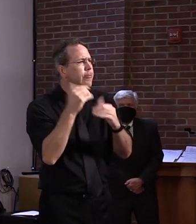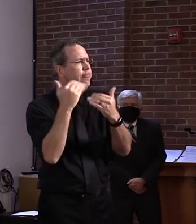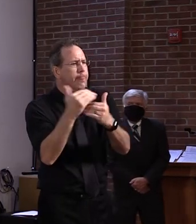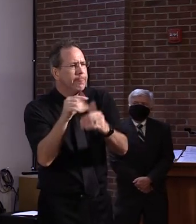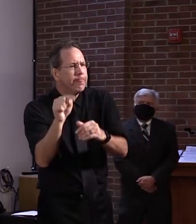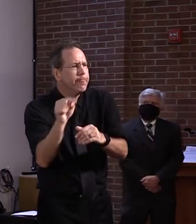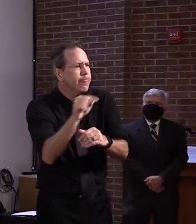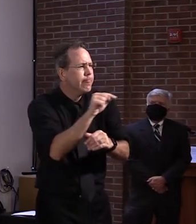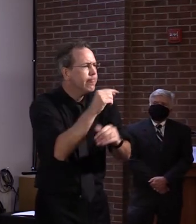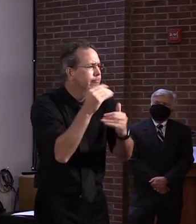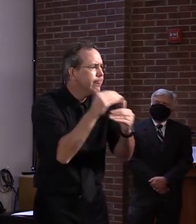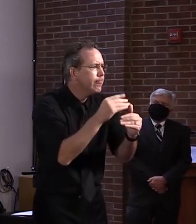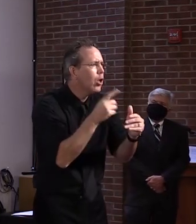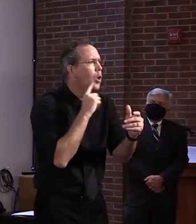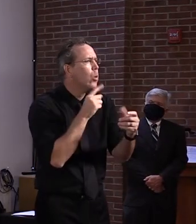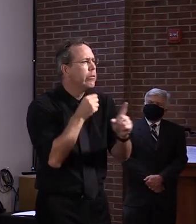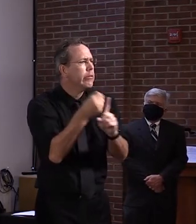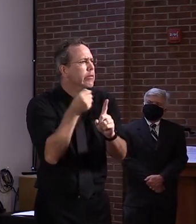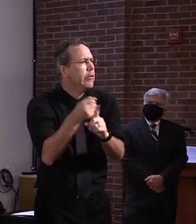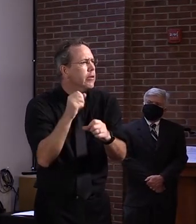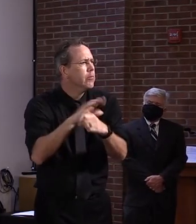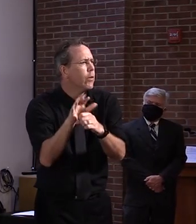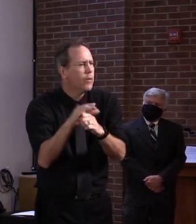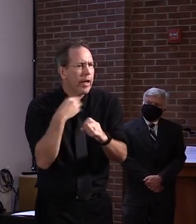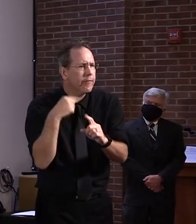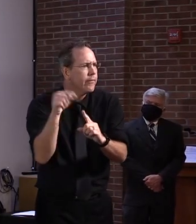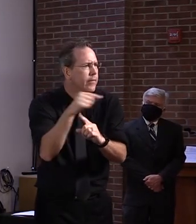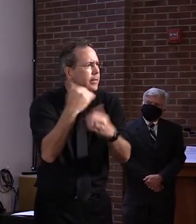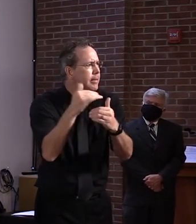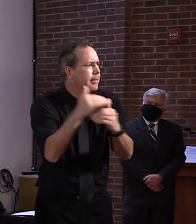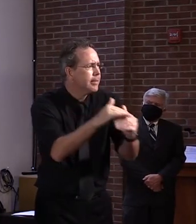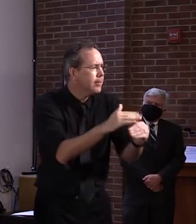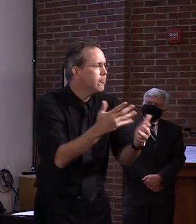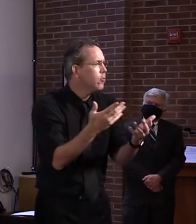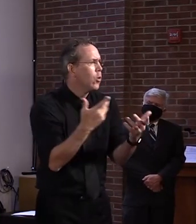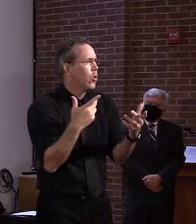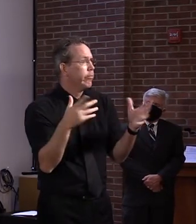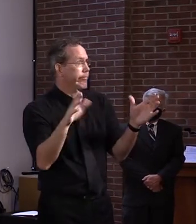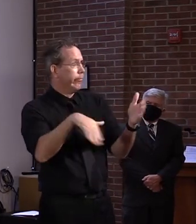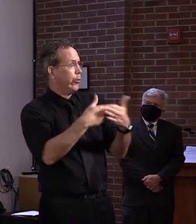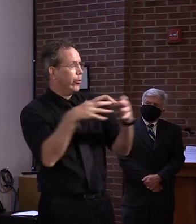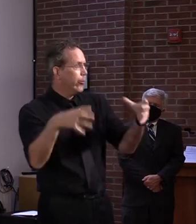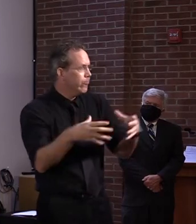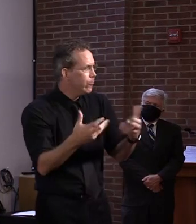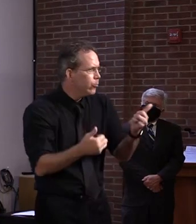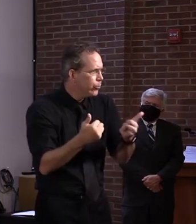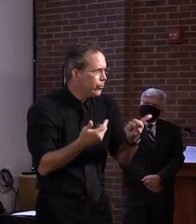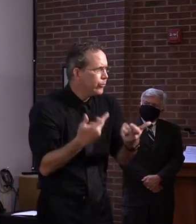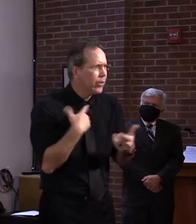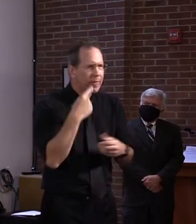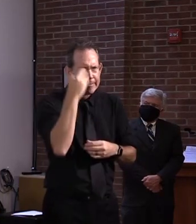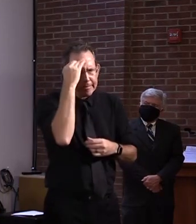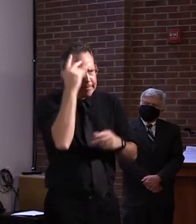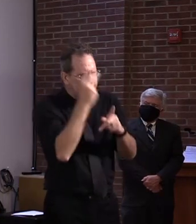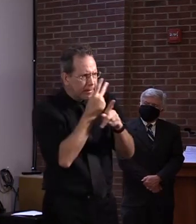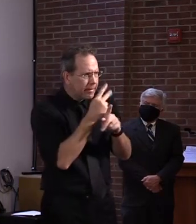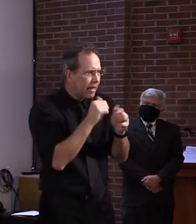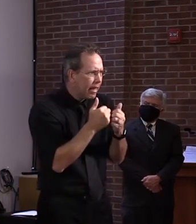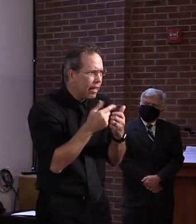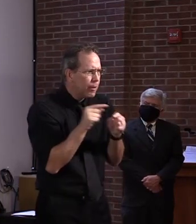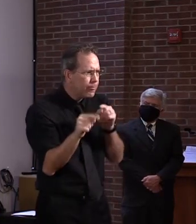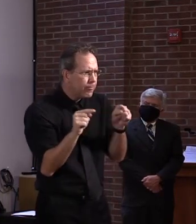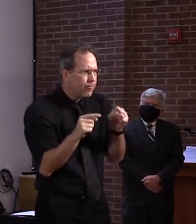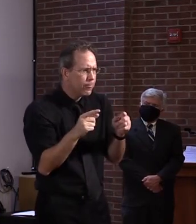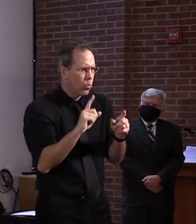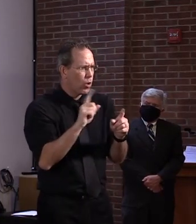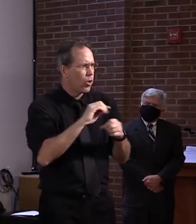care of. So, though I know there's always a sense of anxiety if someone has tested positive, whether it be in a